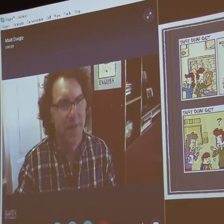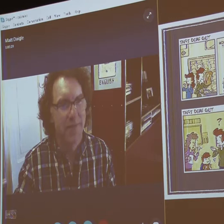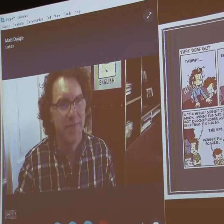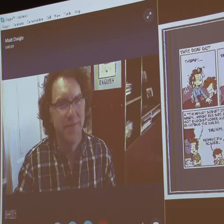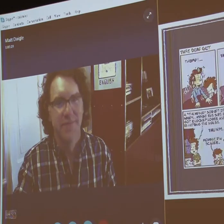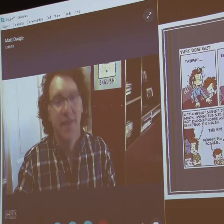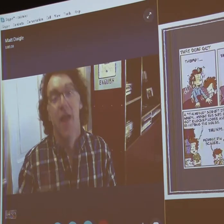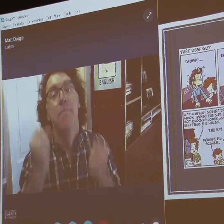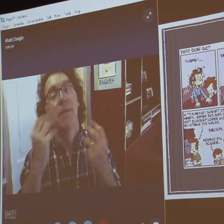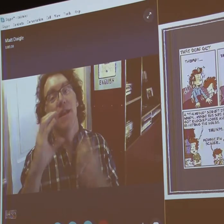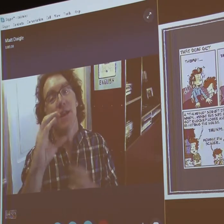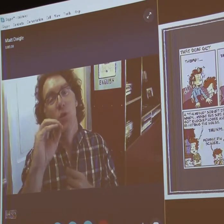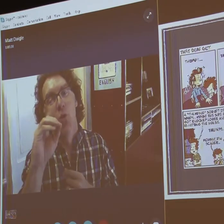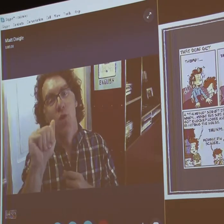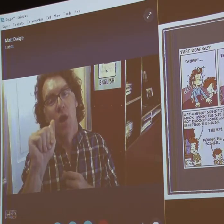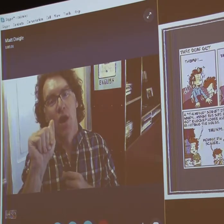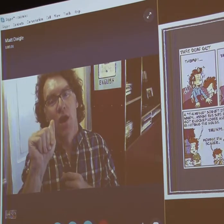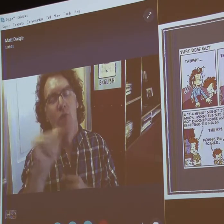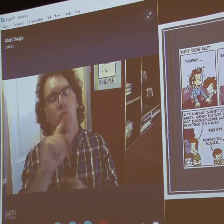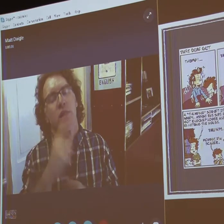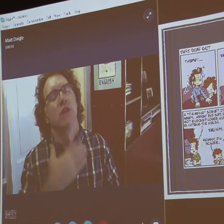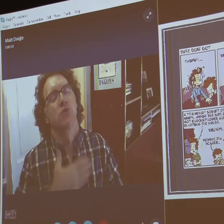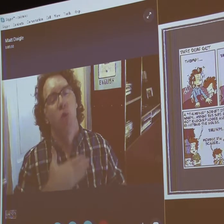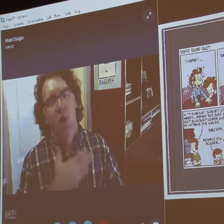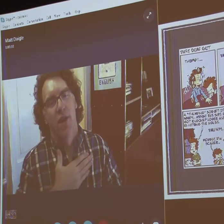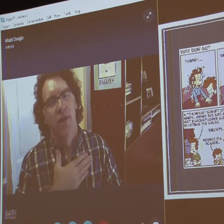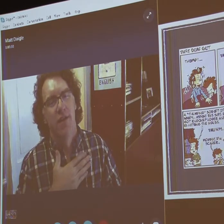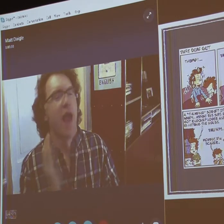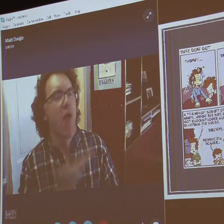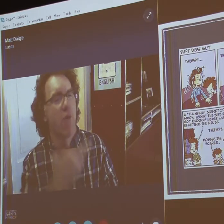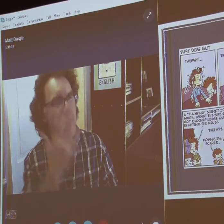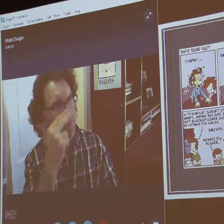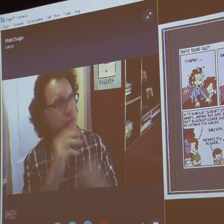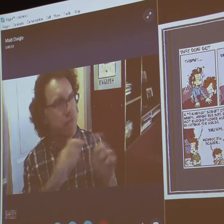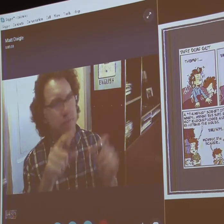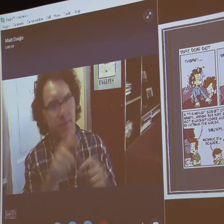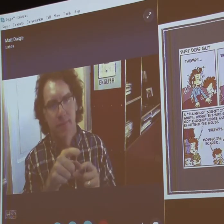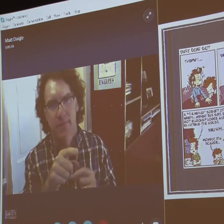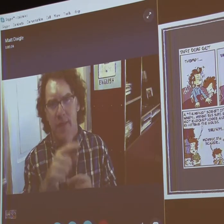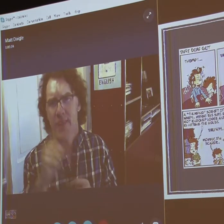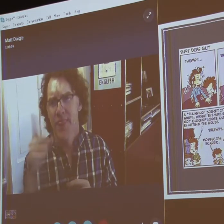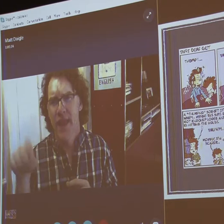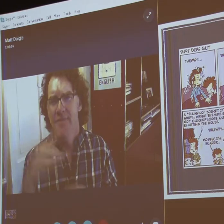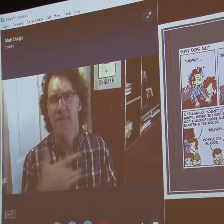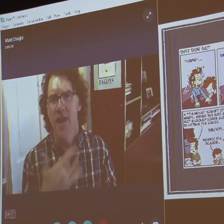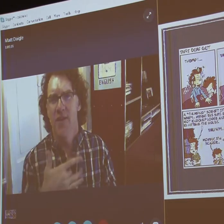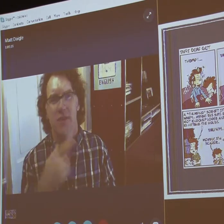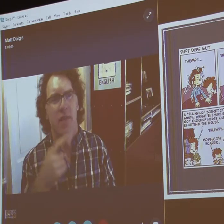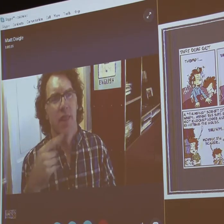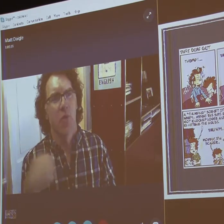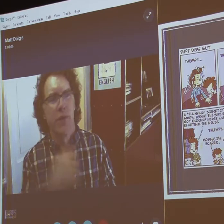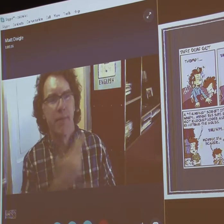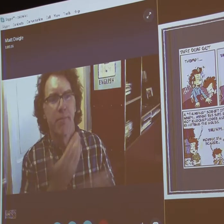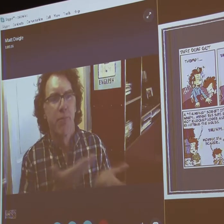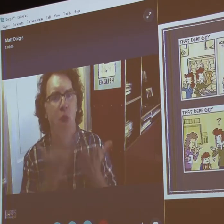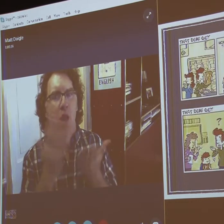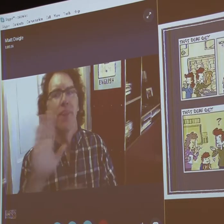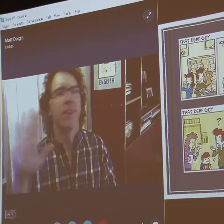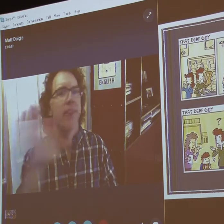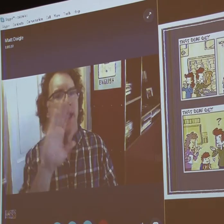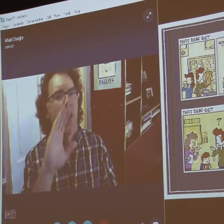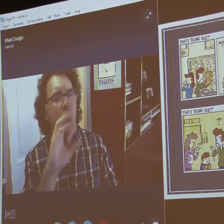Okay, next panel. Oh, before I do that, many codas really enjoy our comic strip.